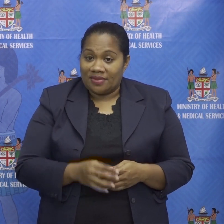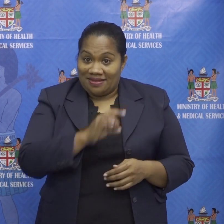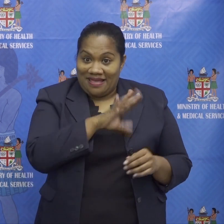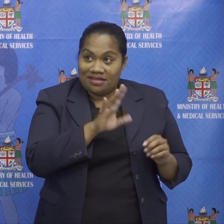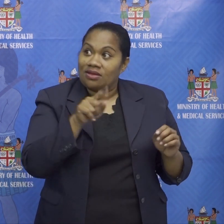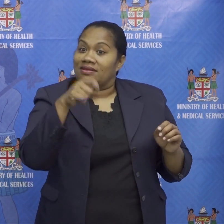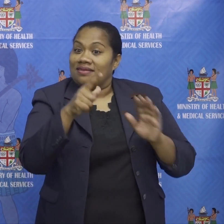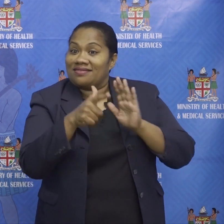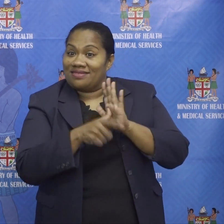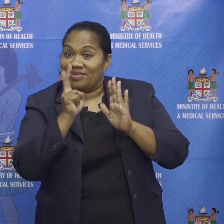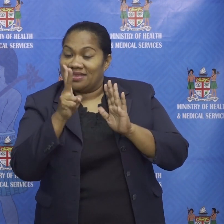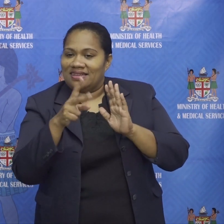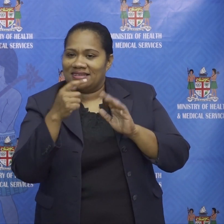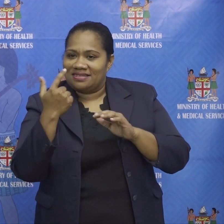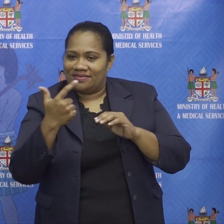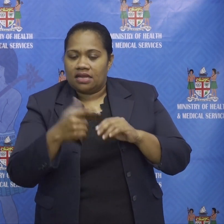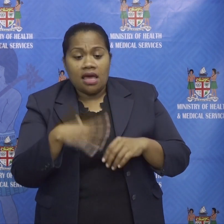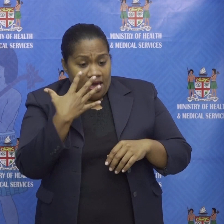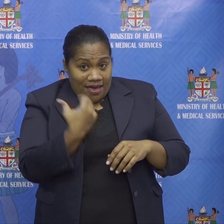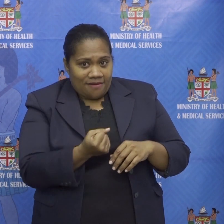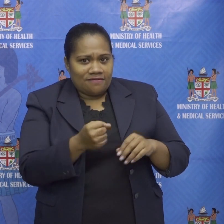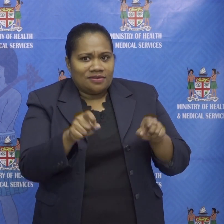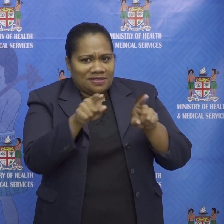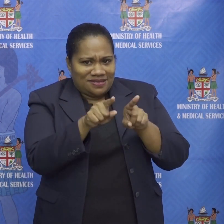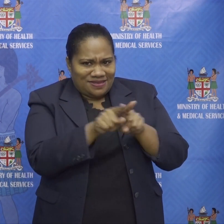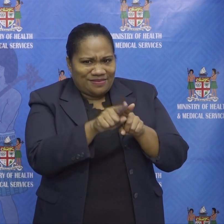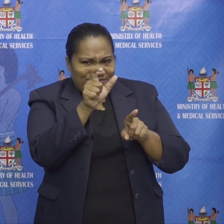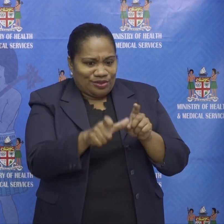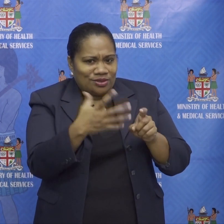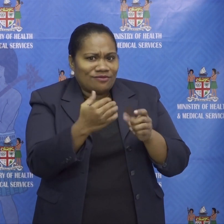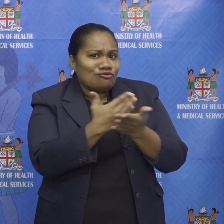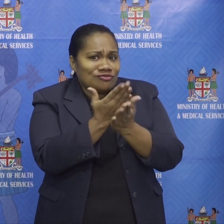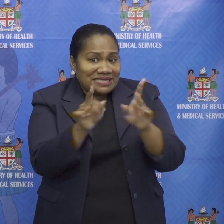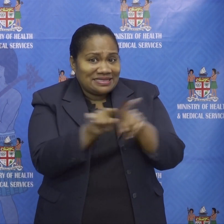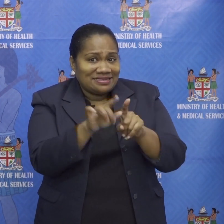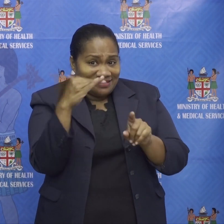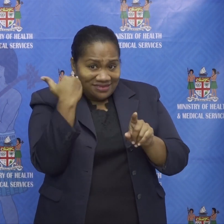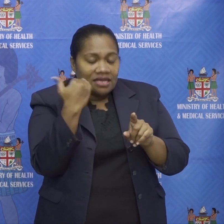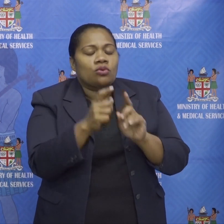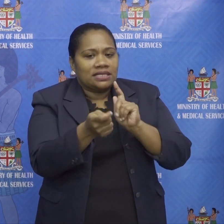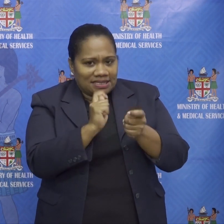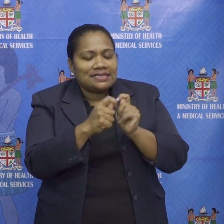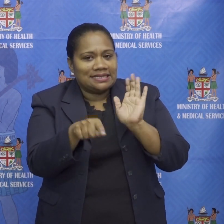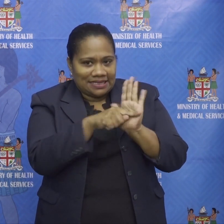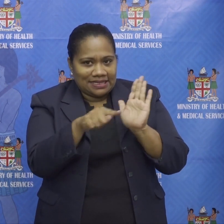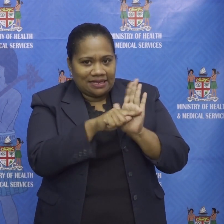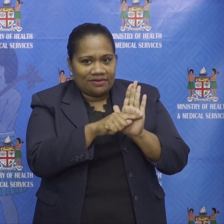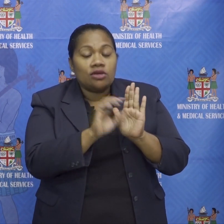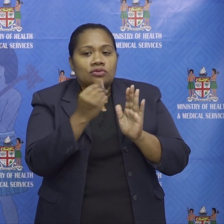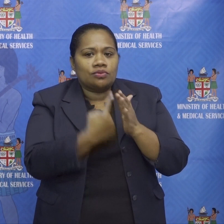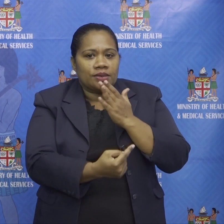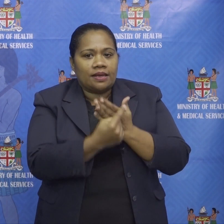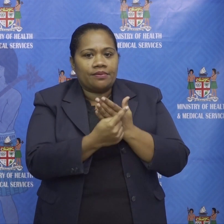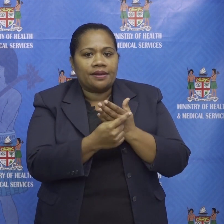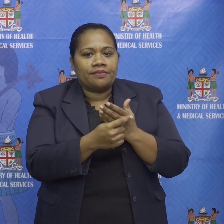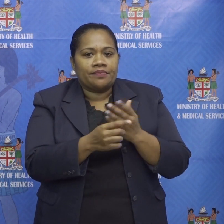he had a roommate who also tested negative that roommate was a close contact so we kept him in the